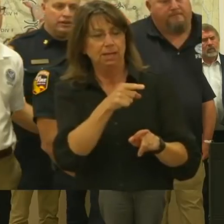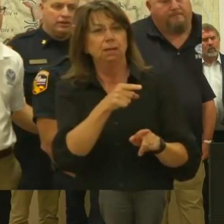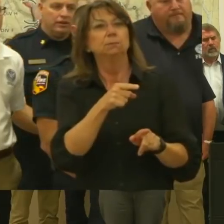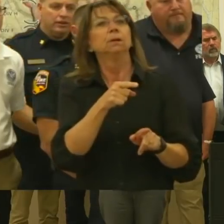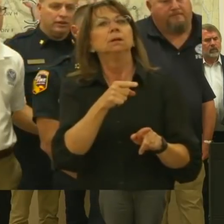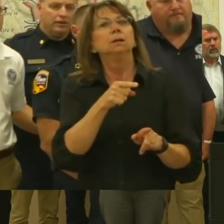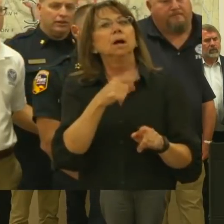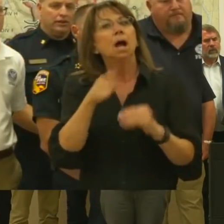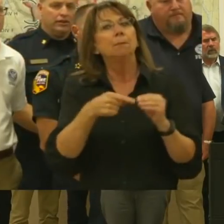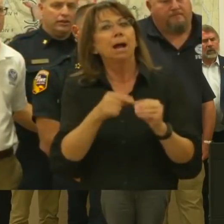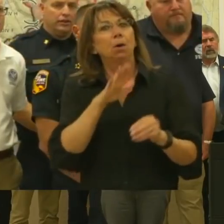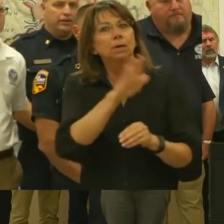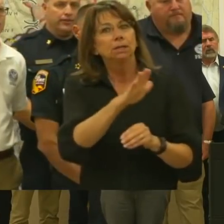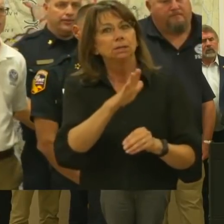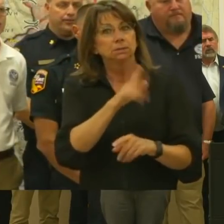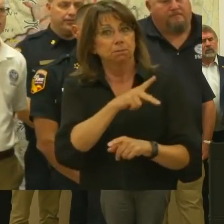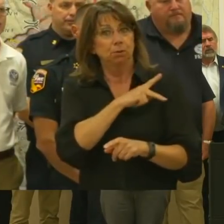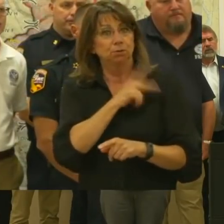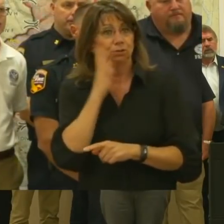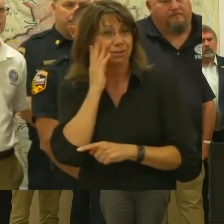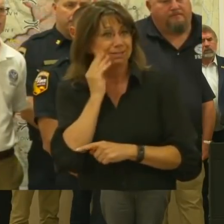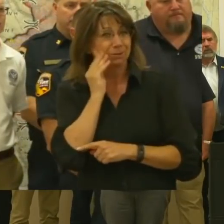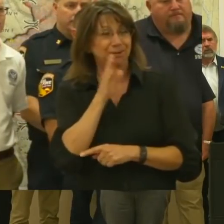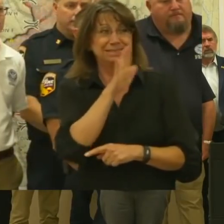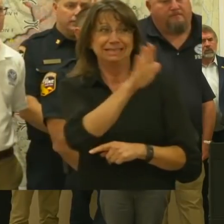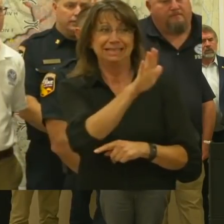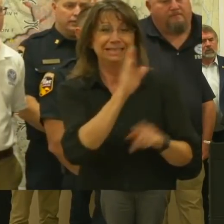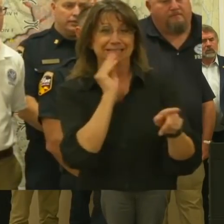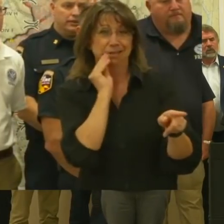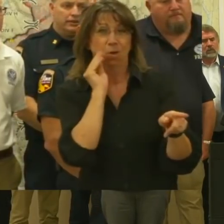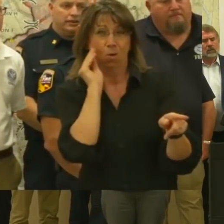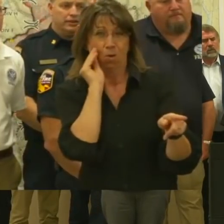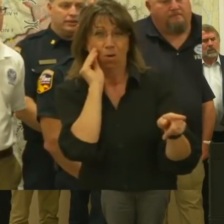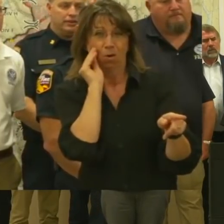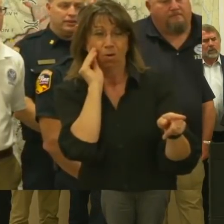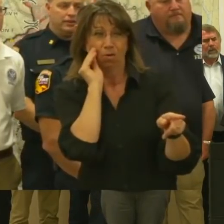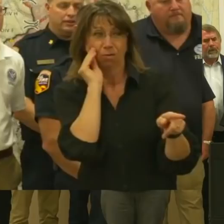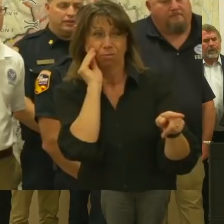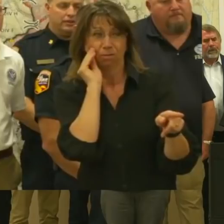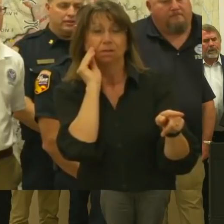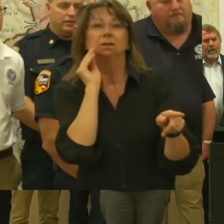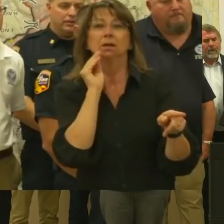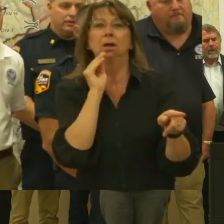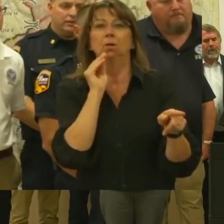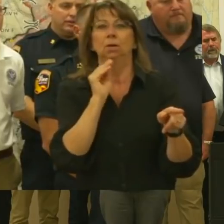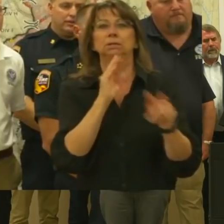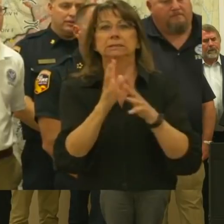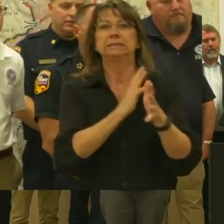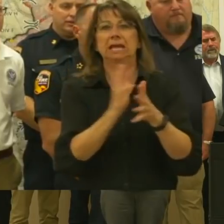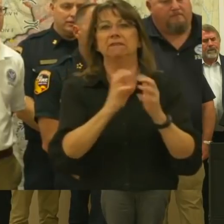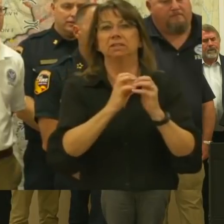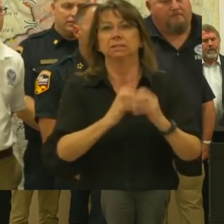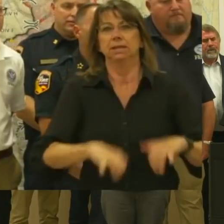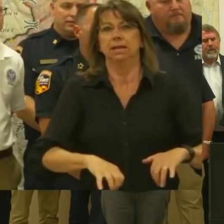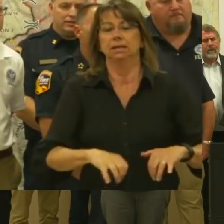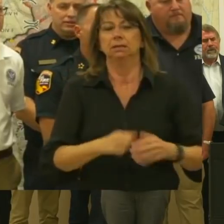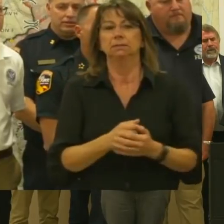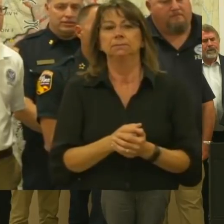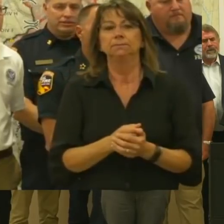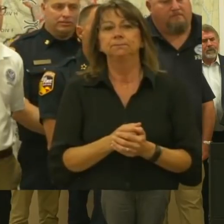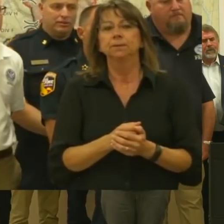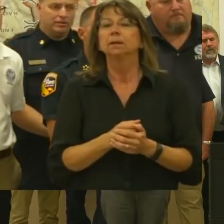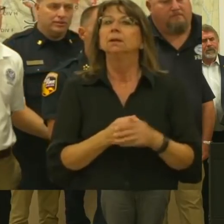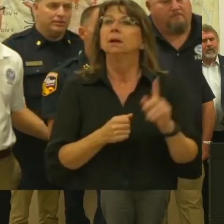him about what he personally experienced as his home and that of his family was devastated. But as he is continuing